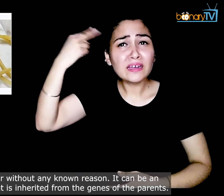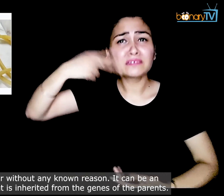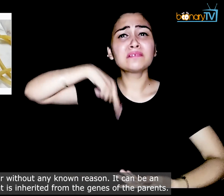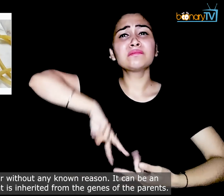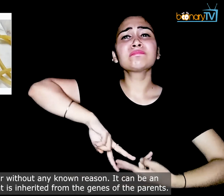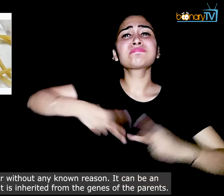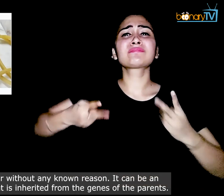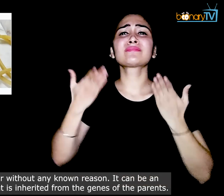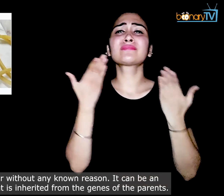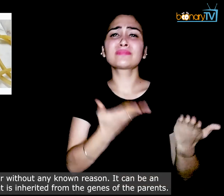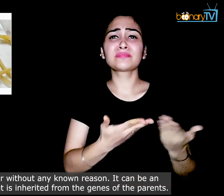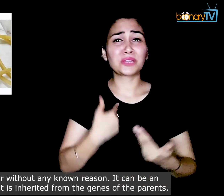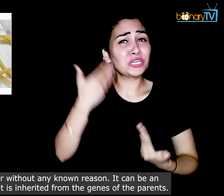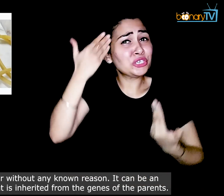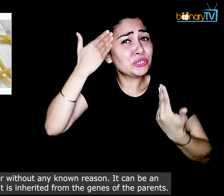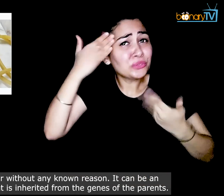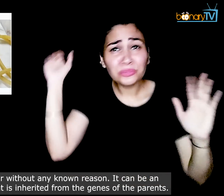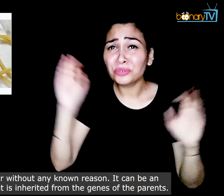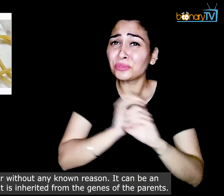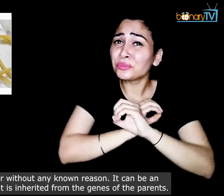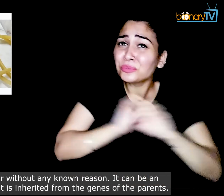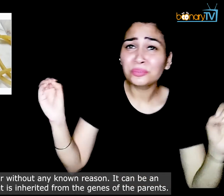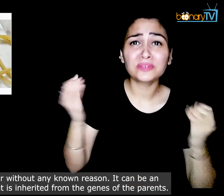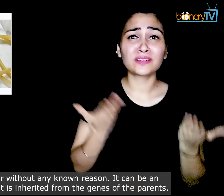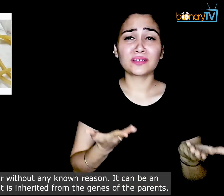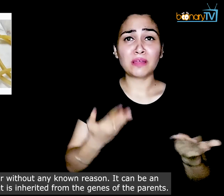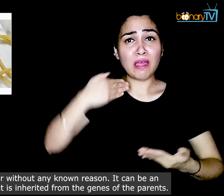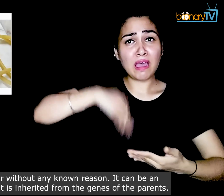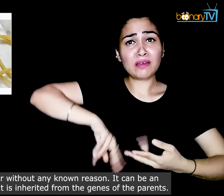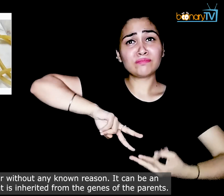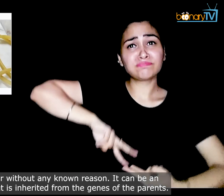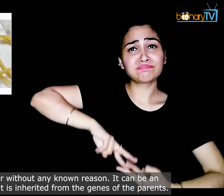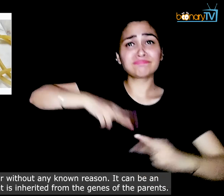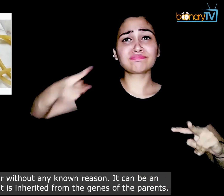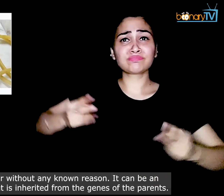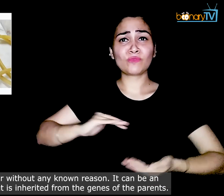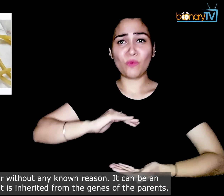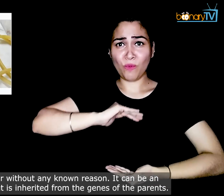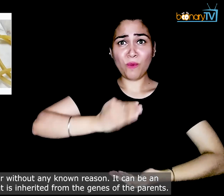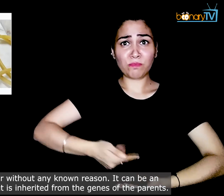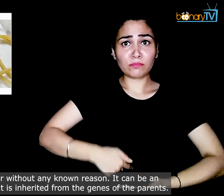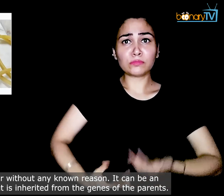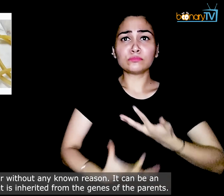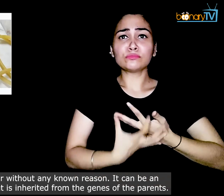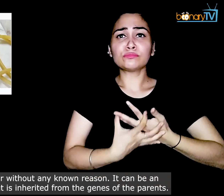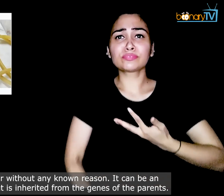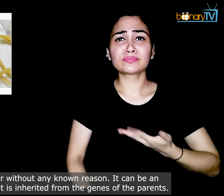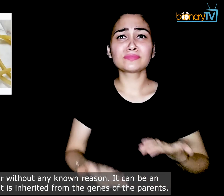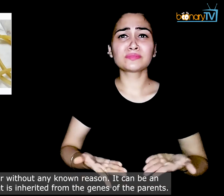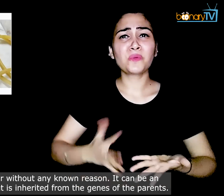any known reason. It can be an abnormality that is inherited from the genes of the parents.